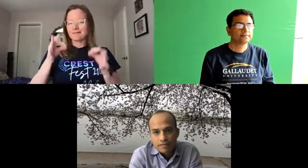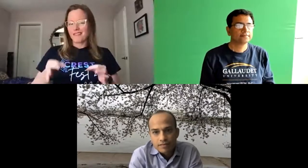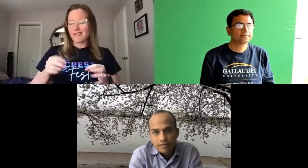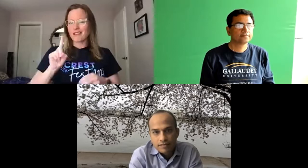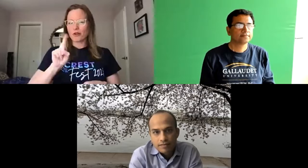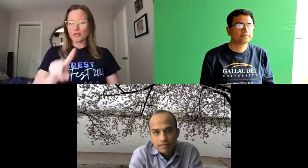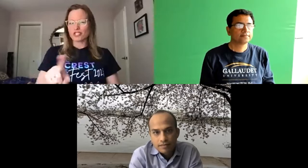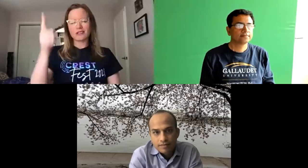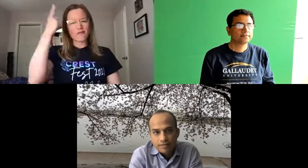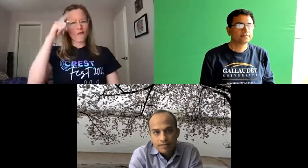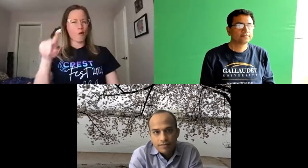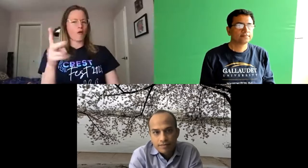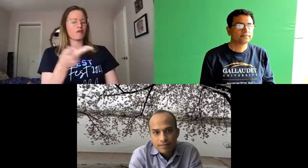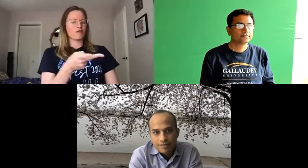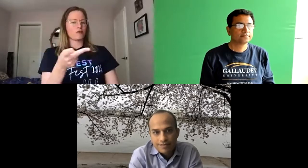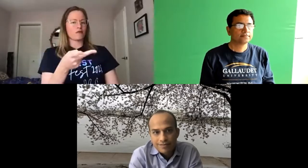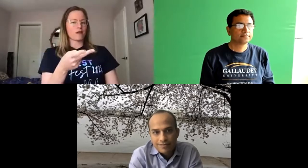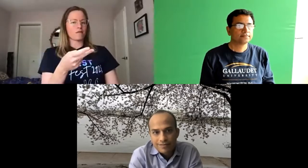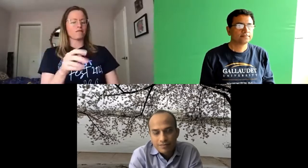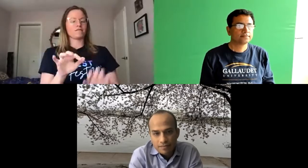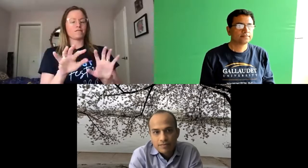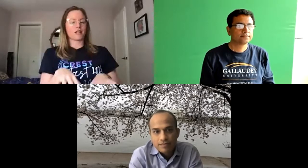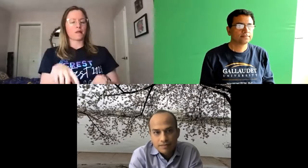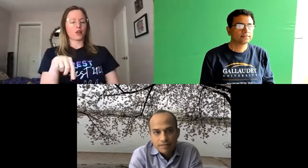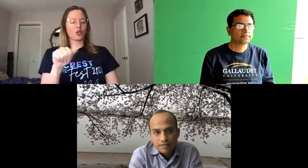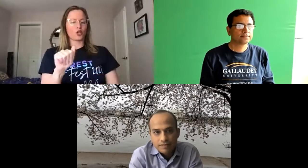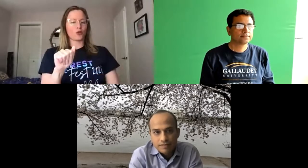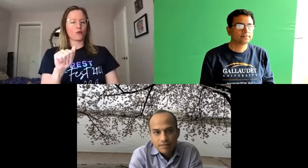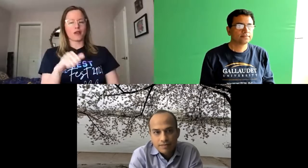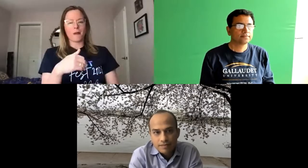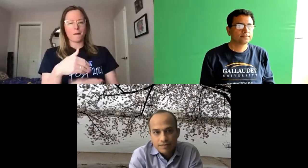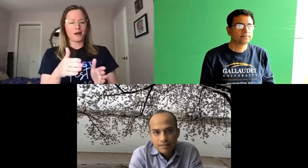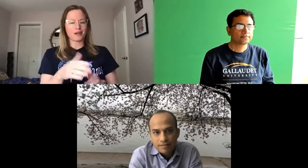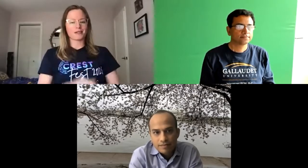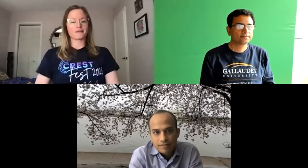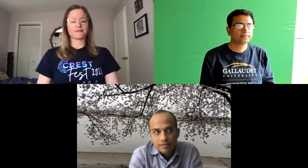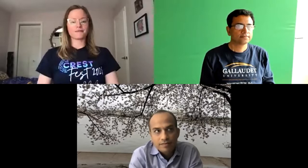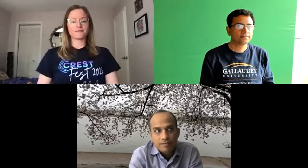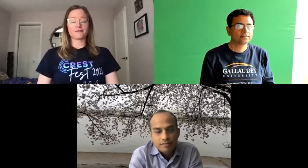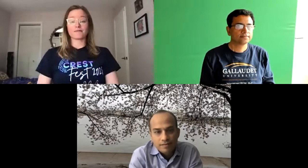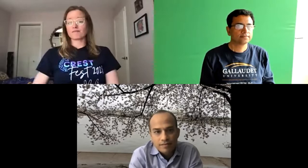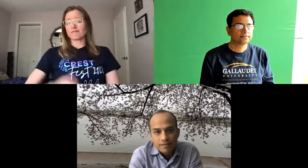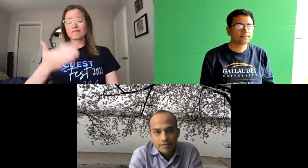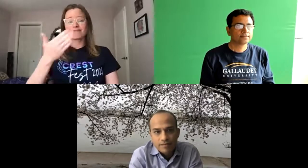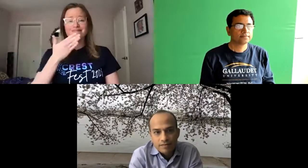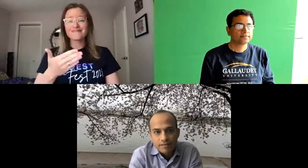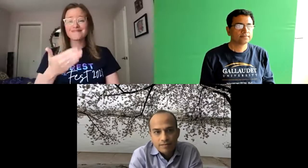other sorts of conversation but questions should be put into the q a feature